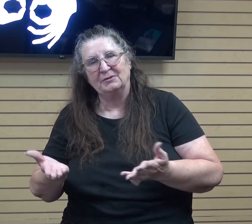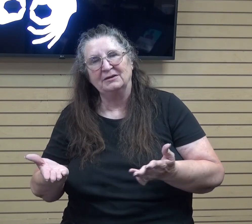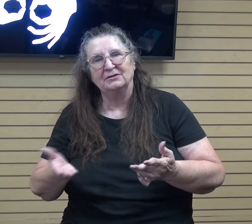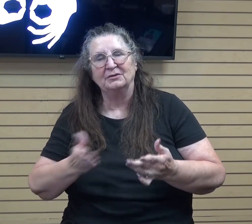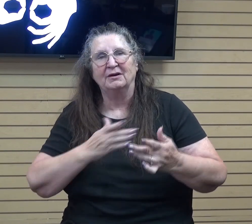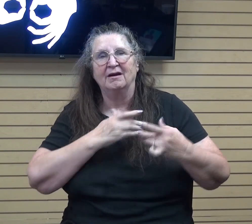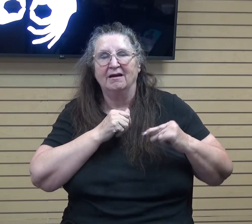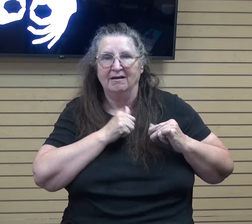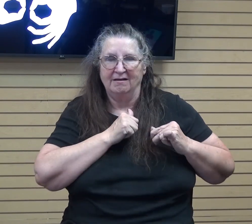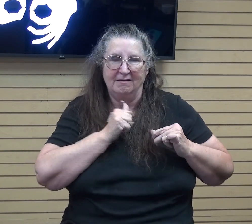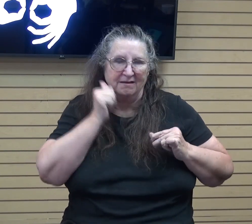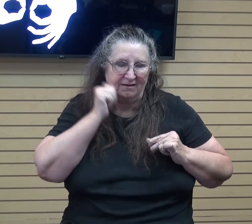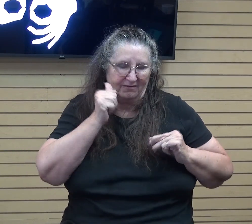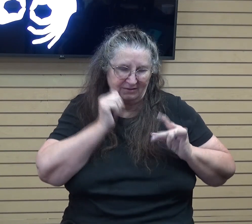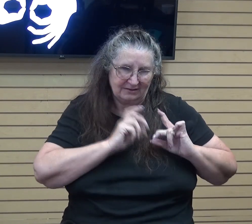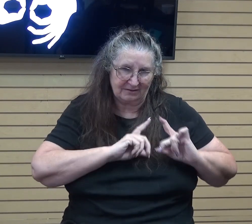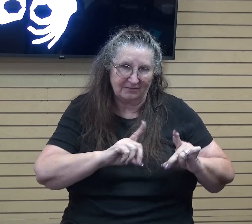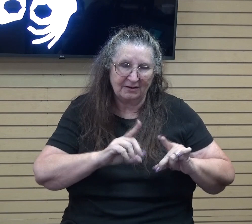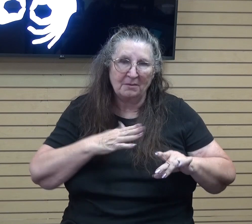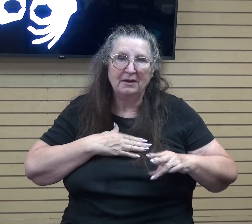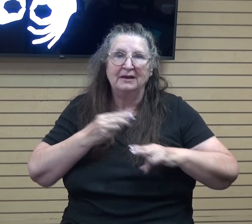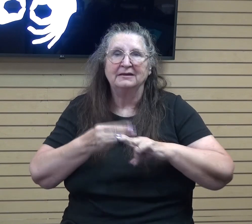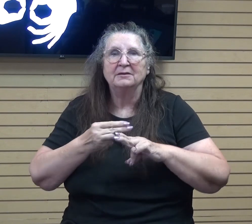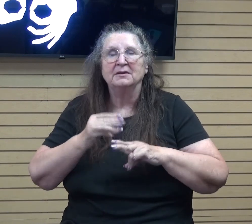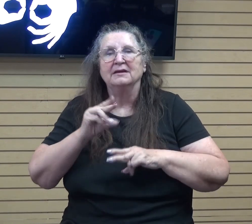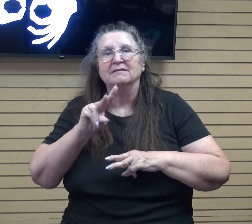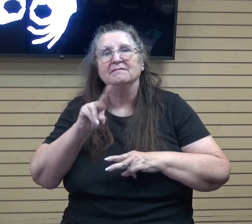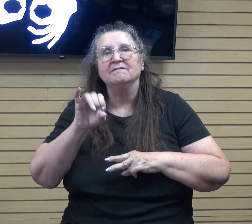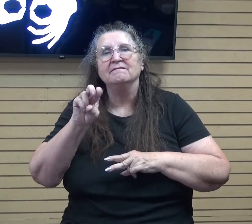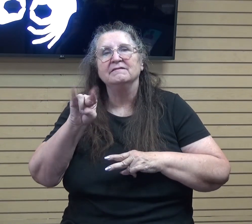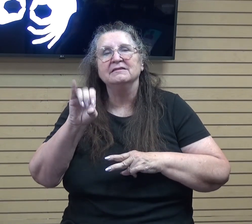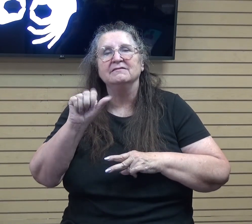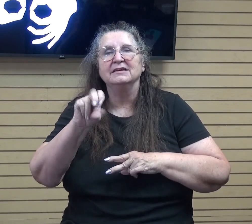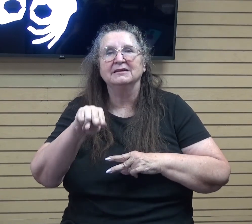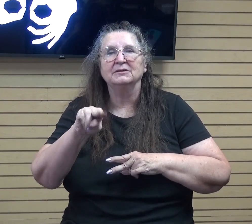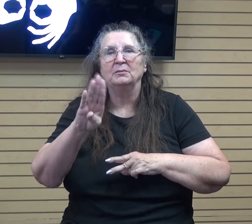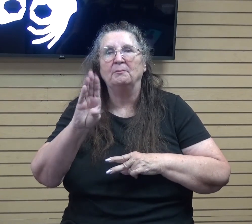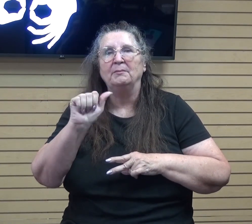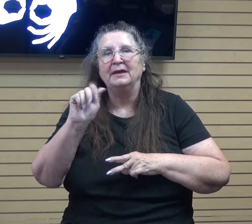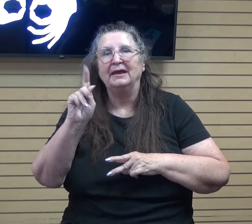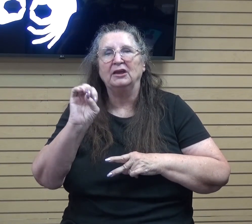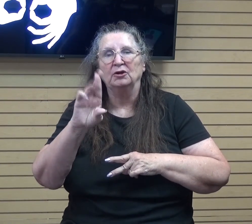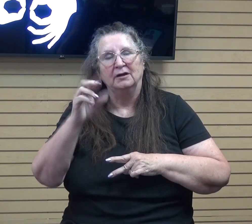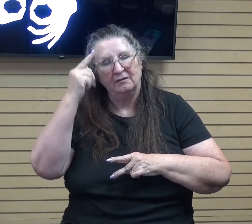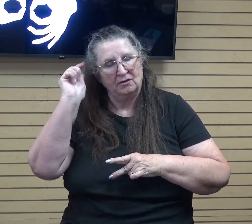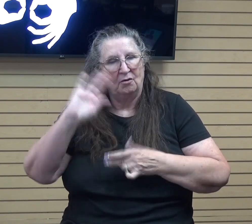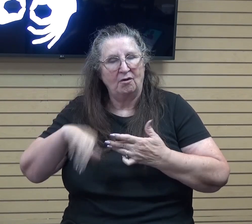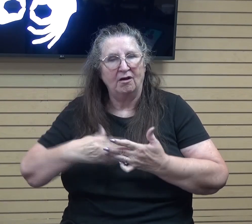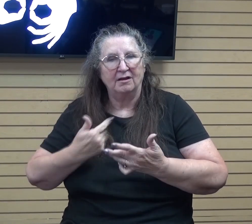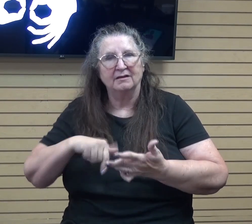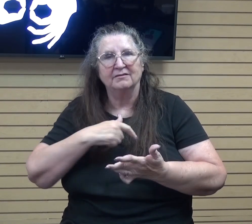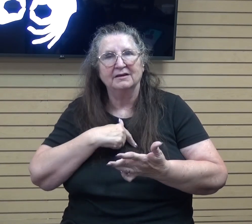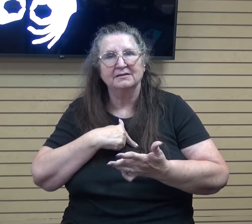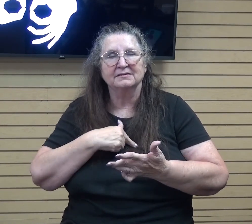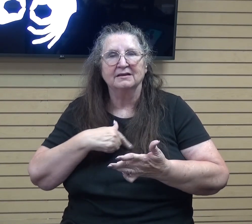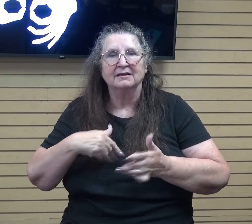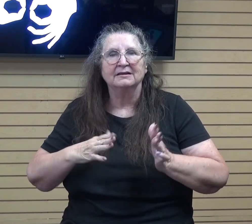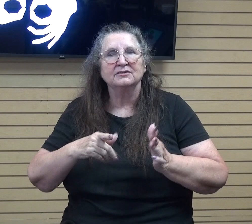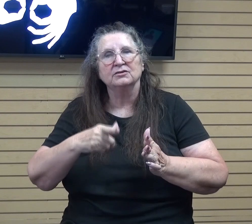devotional. My name is Vivian Baker, and as always, from all of us, we let you know that we're praying for you, and we pray